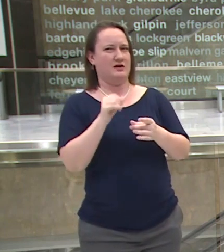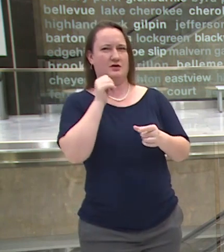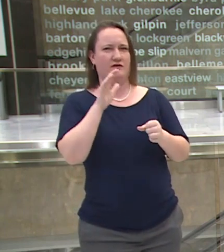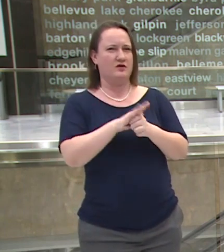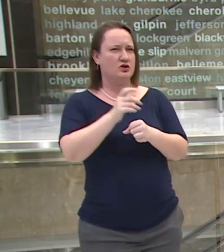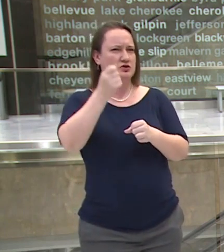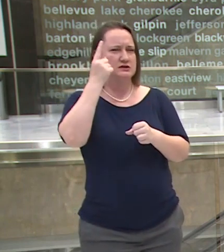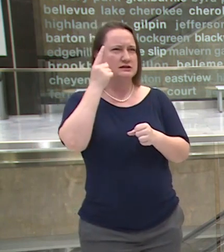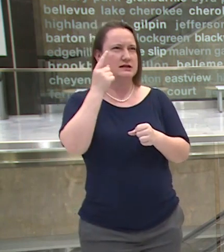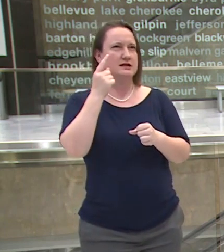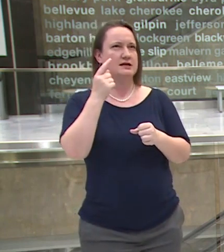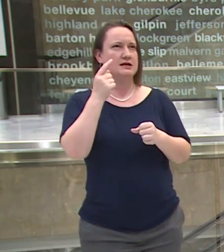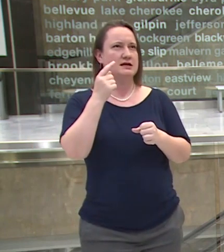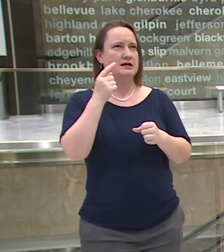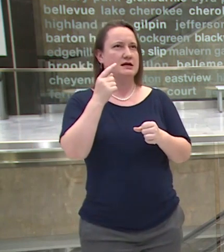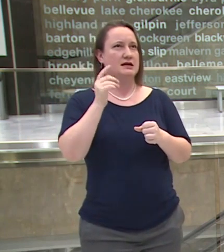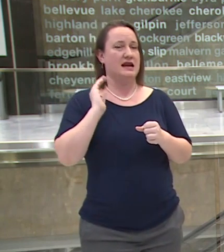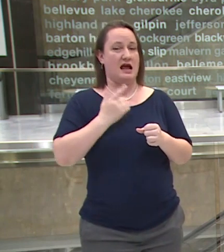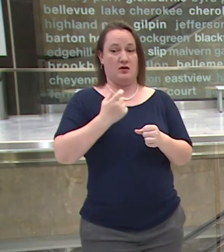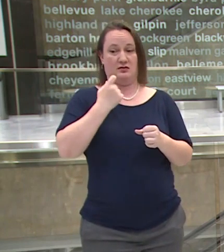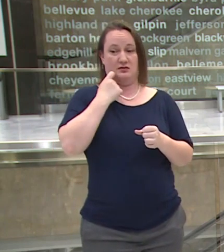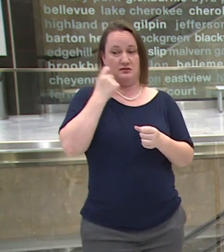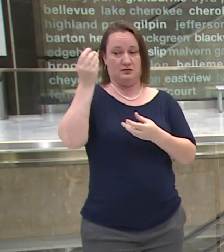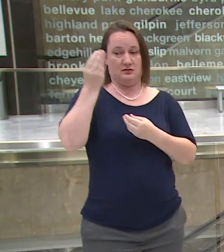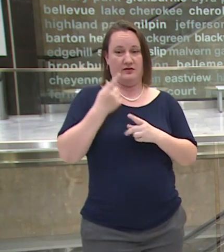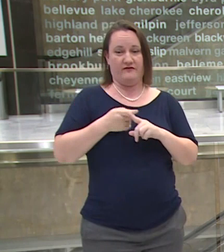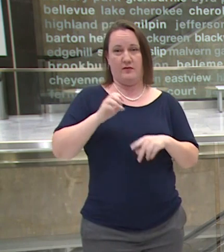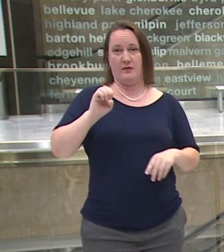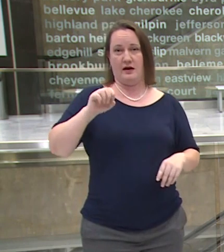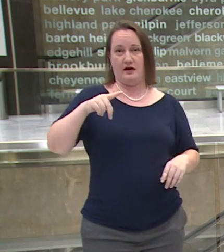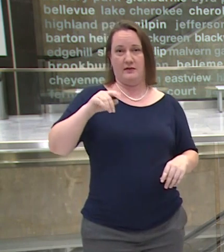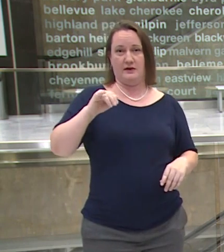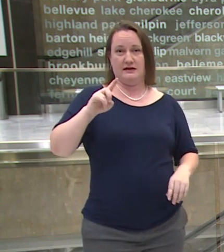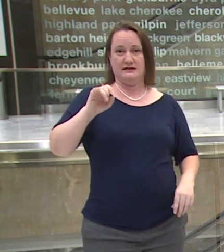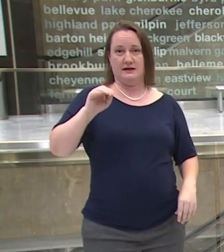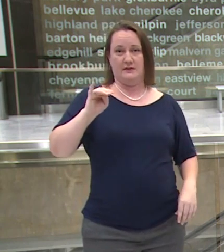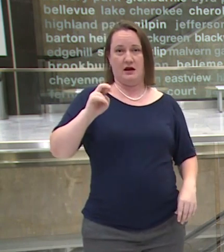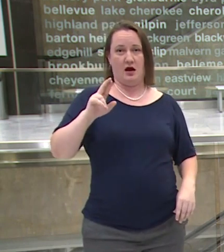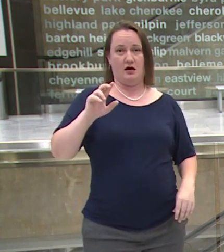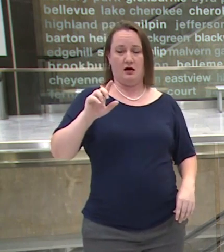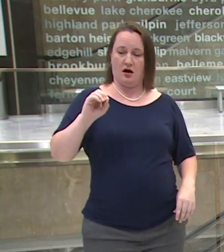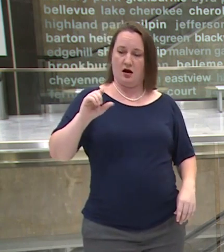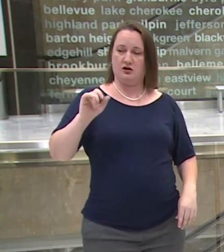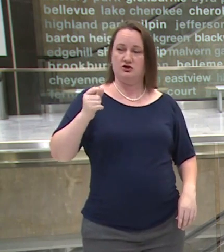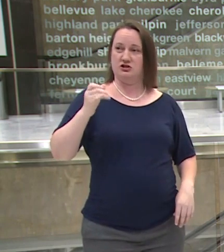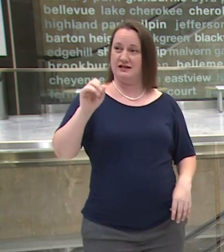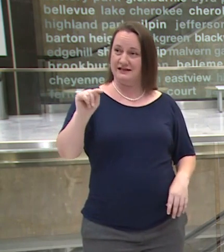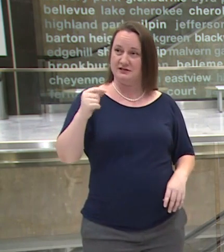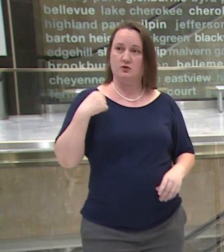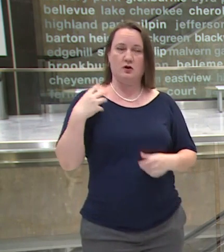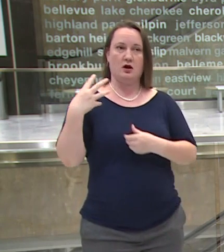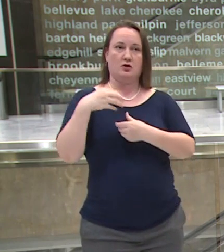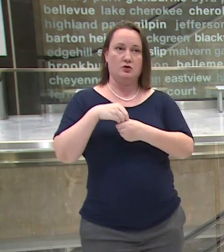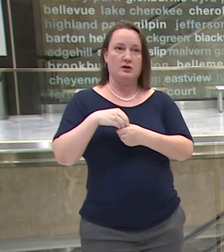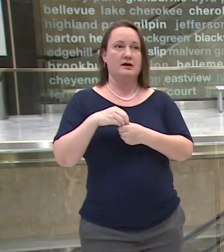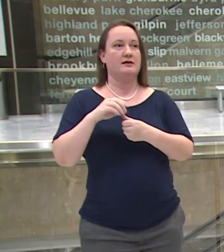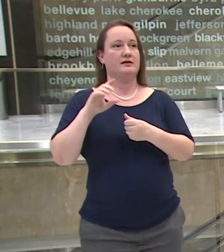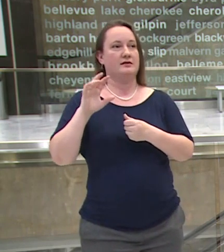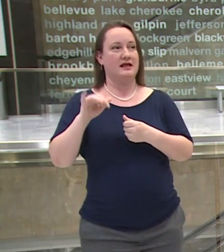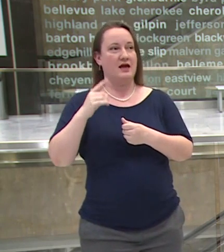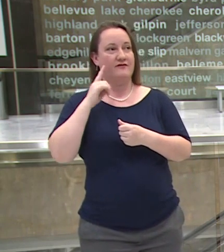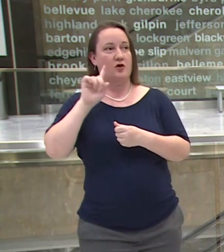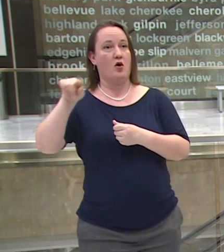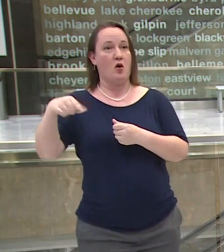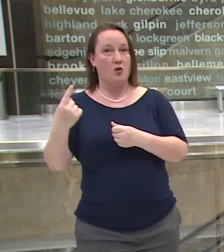understand what I what I last heard from our epidemiologist is that we are including antibody testing for only antibody tests that have